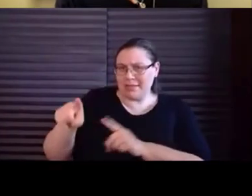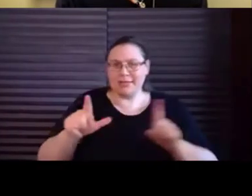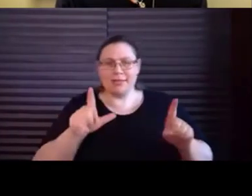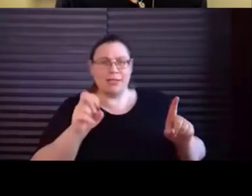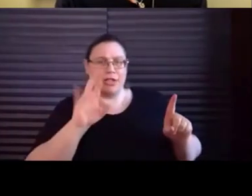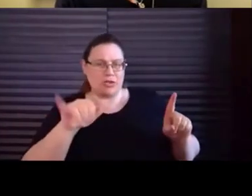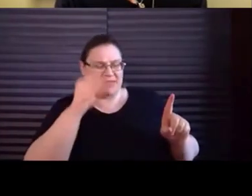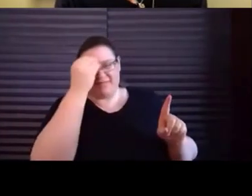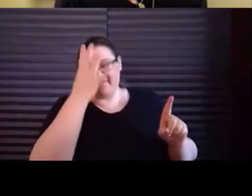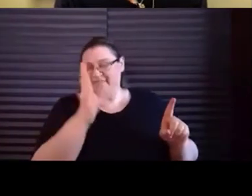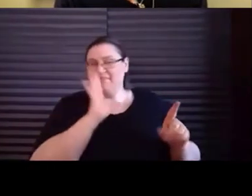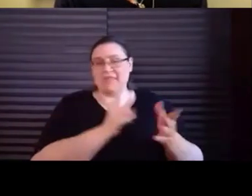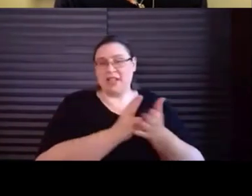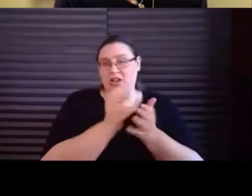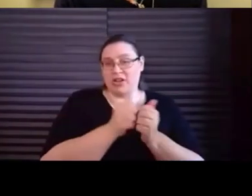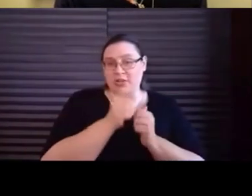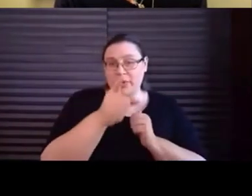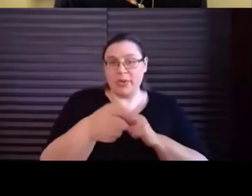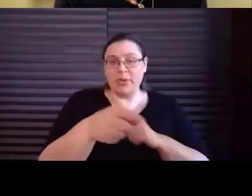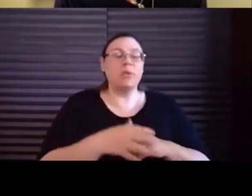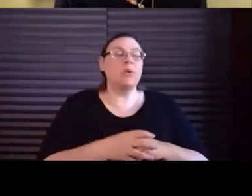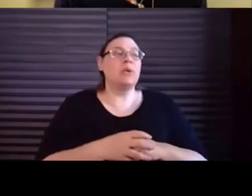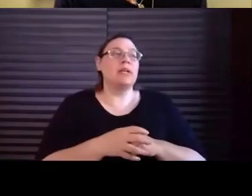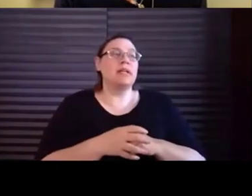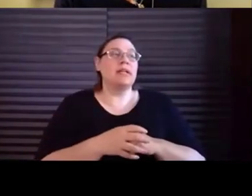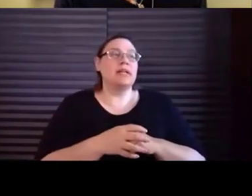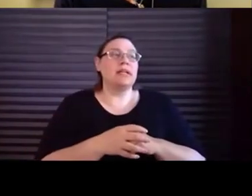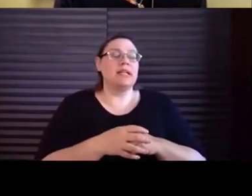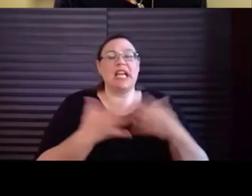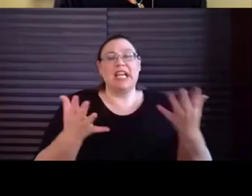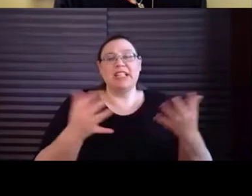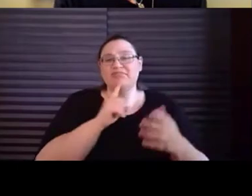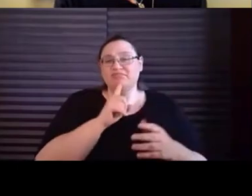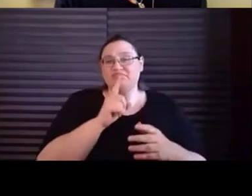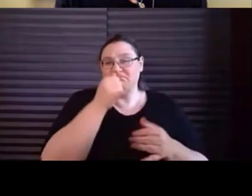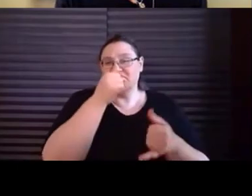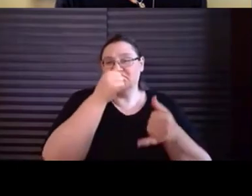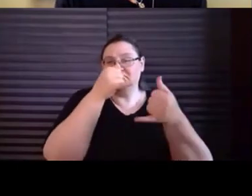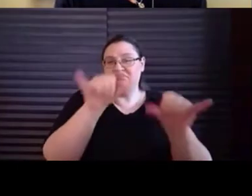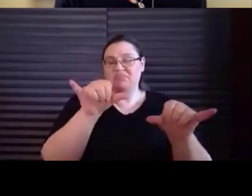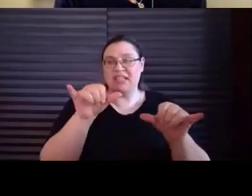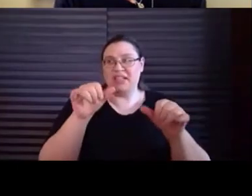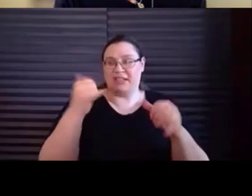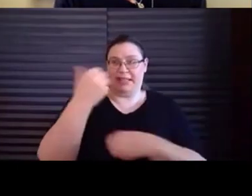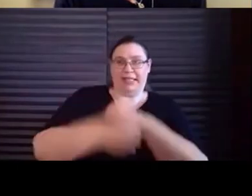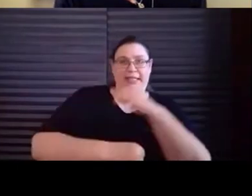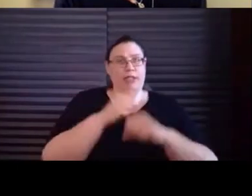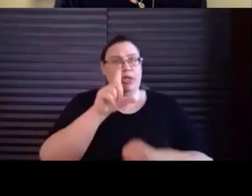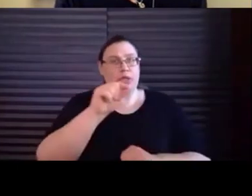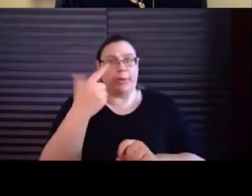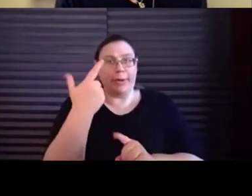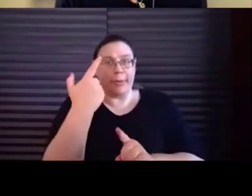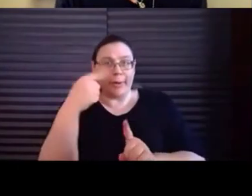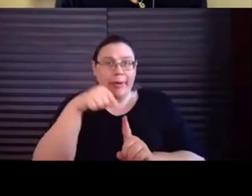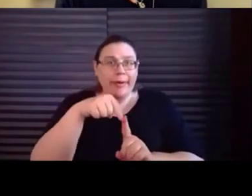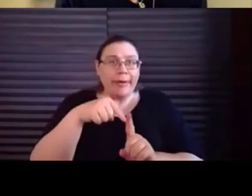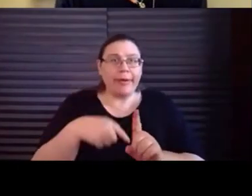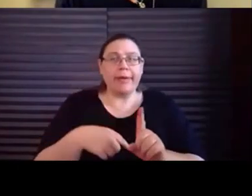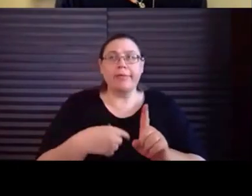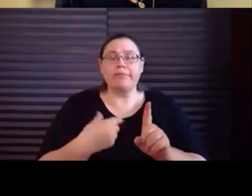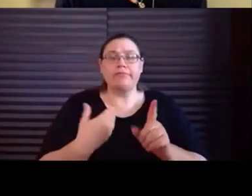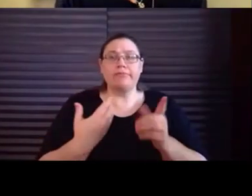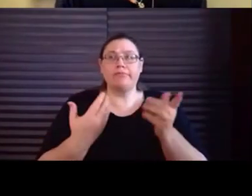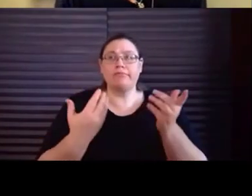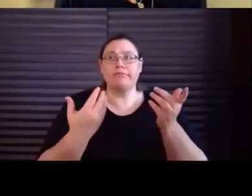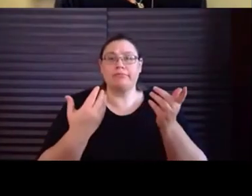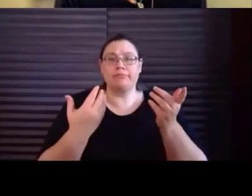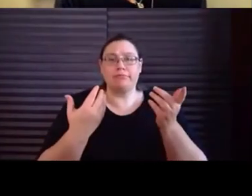and say that it's ridiculous that we're in 2021, and the sports